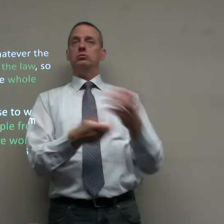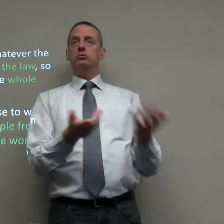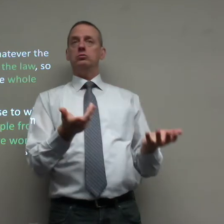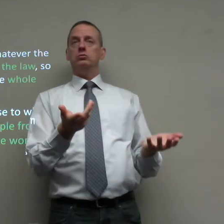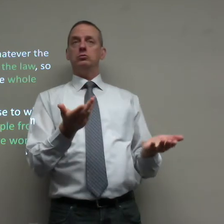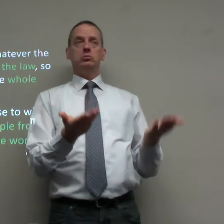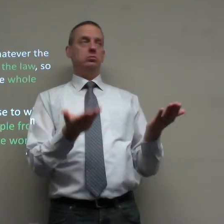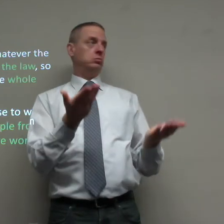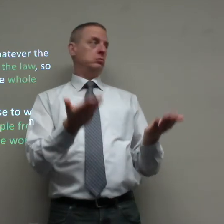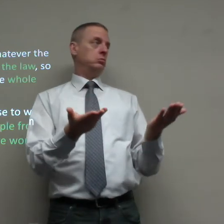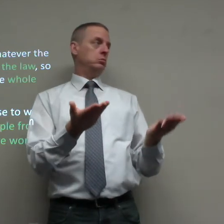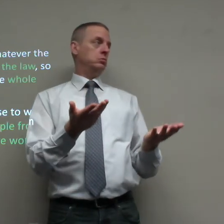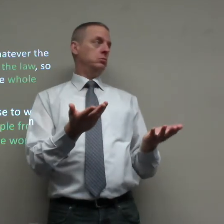or you're have the death punch